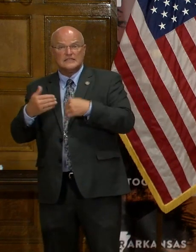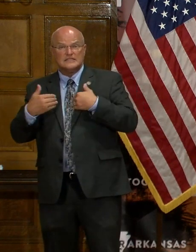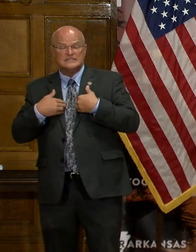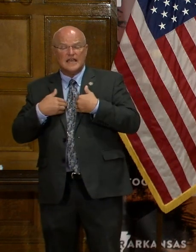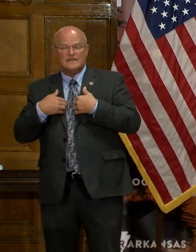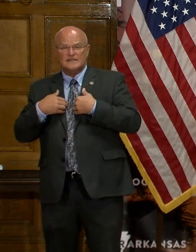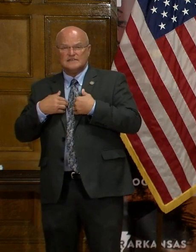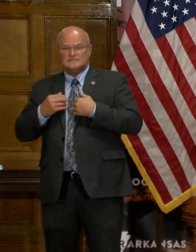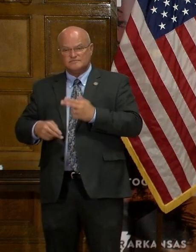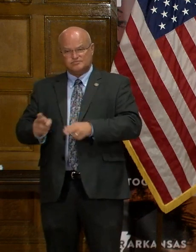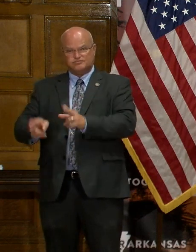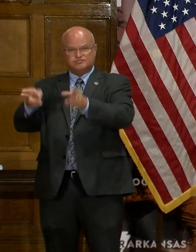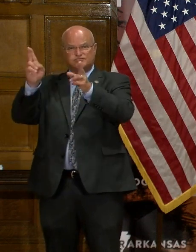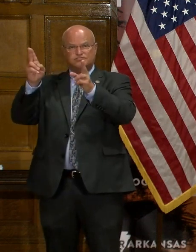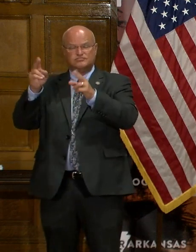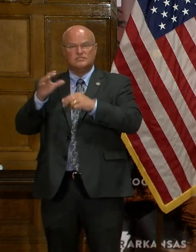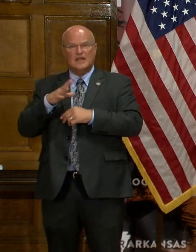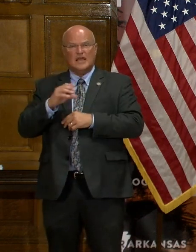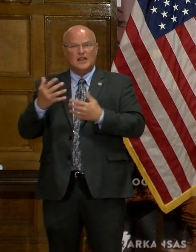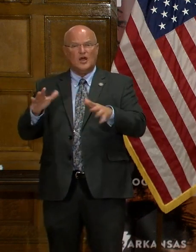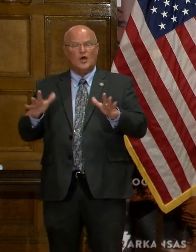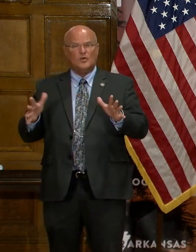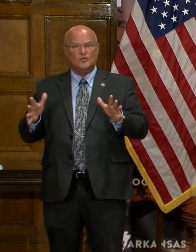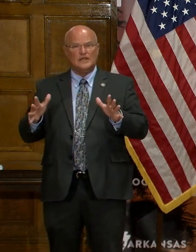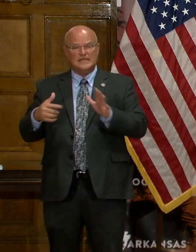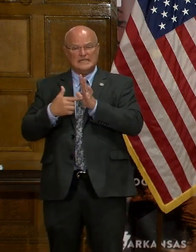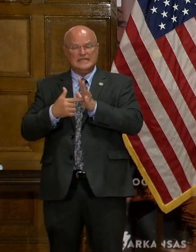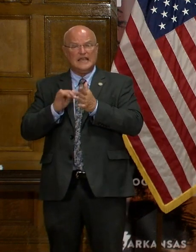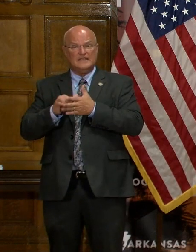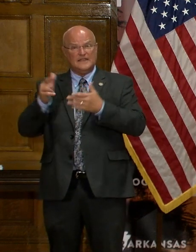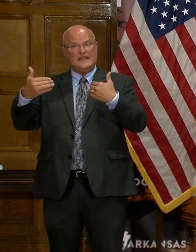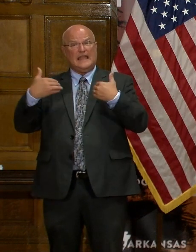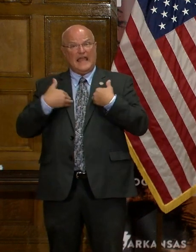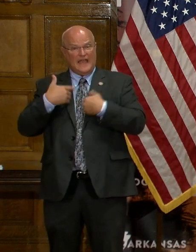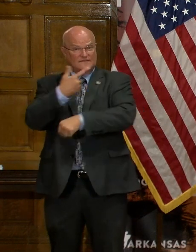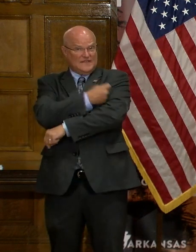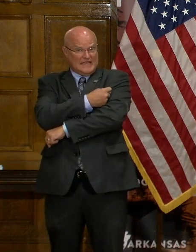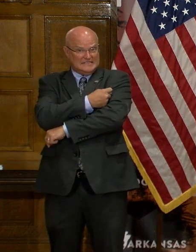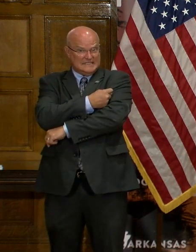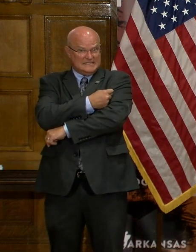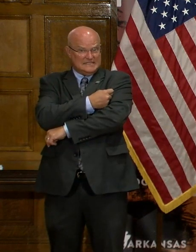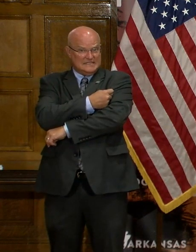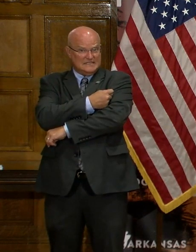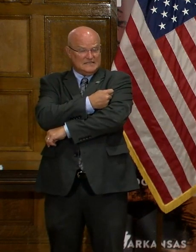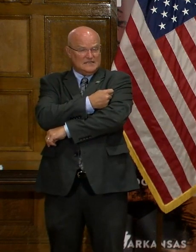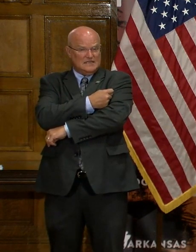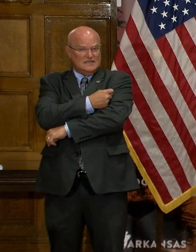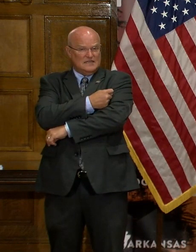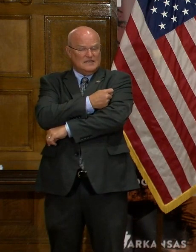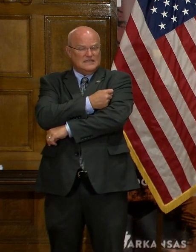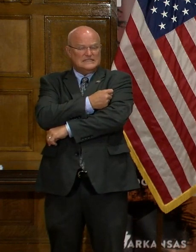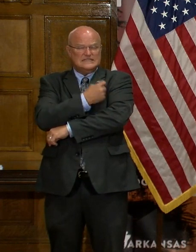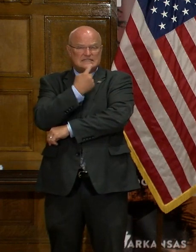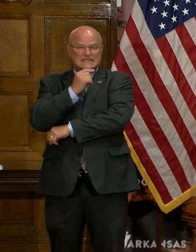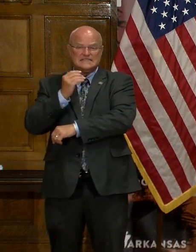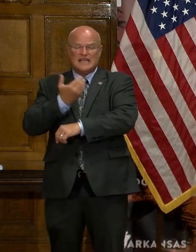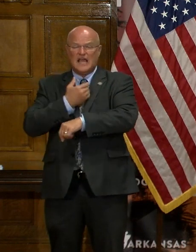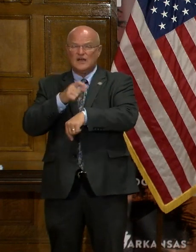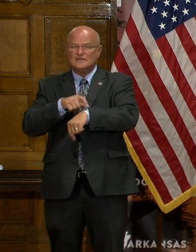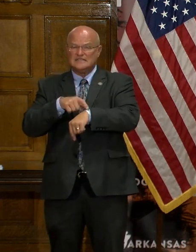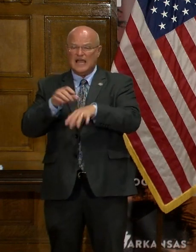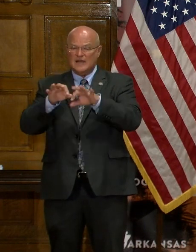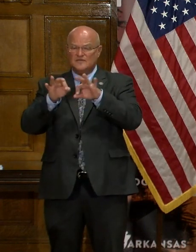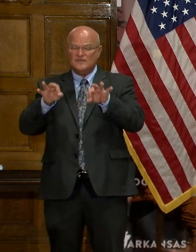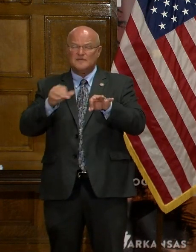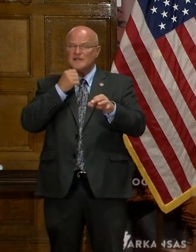accelerated and already indicate that they have vaccines out there indicates that our time frame